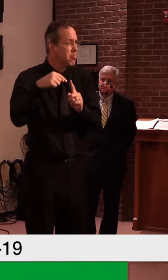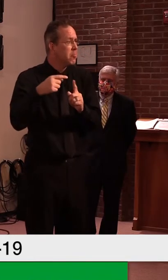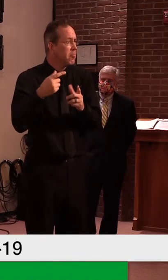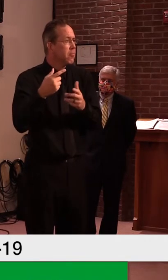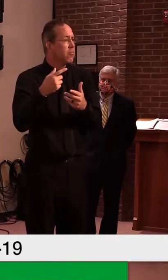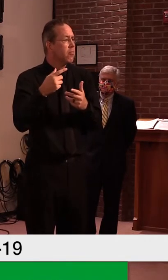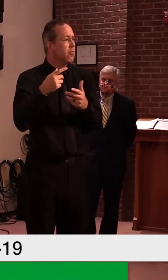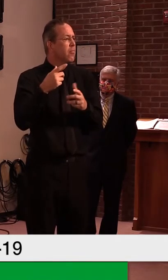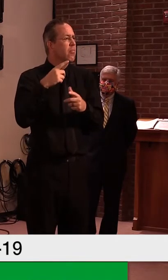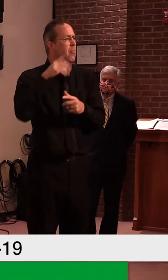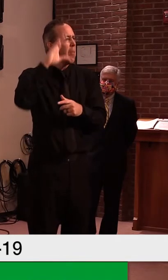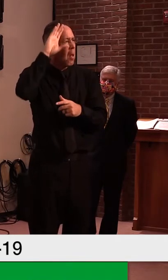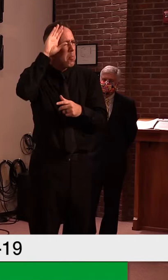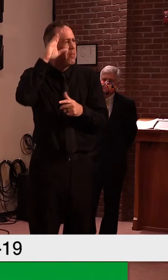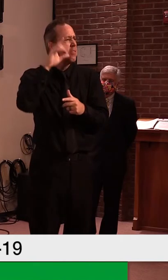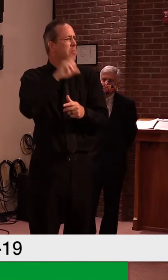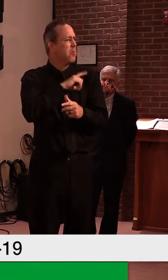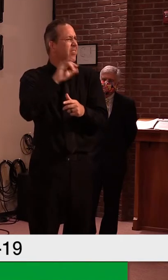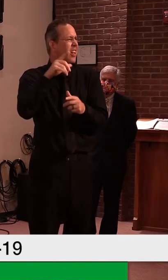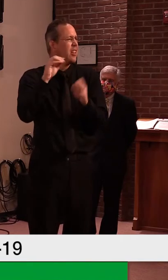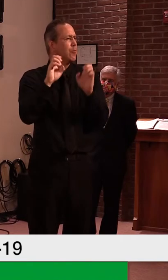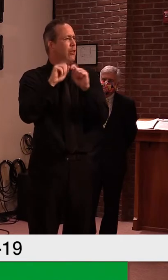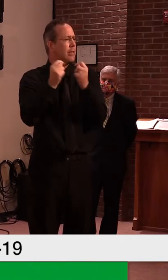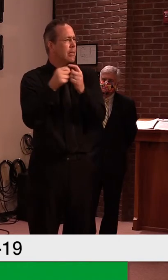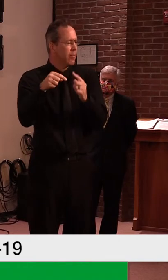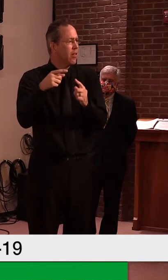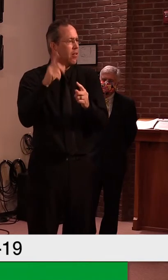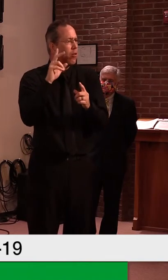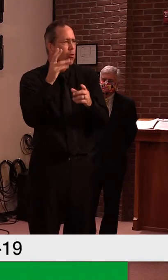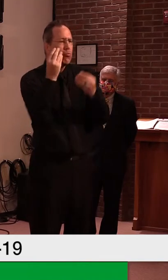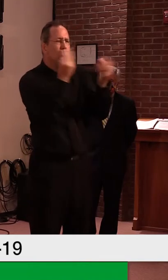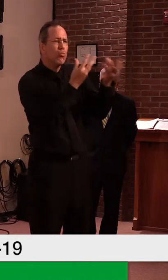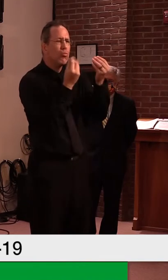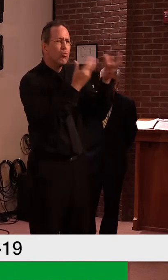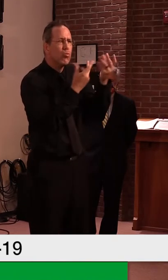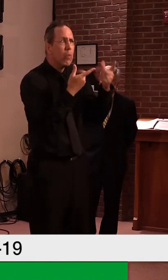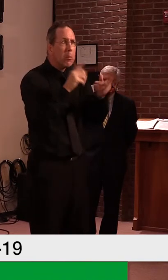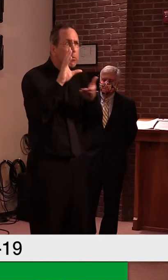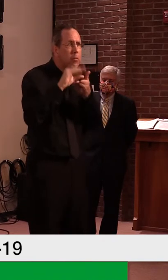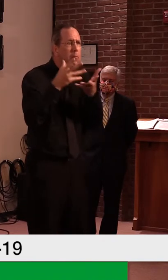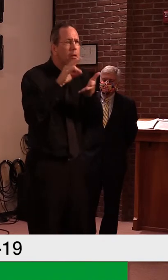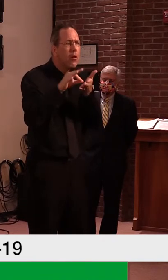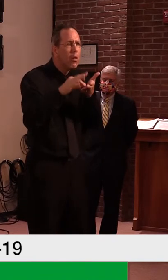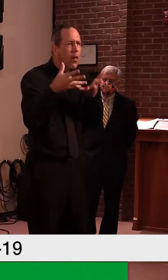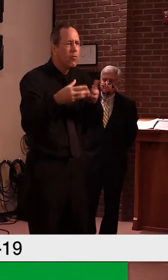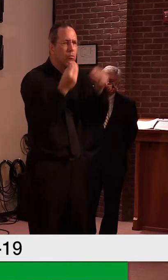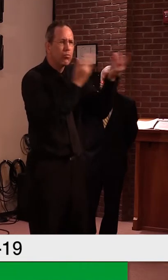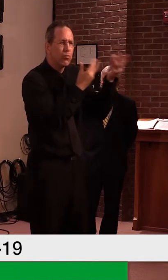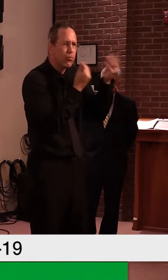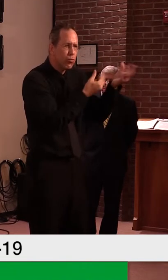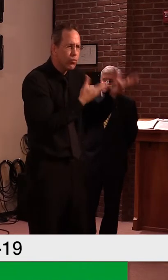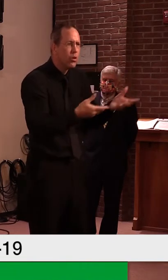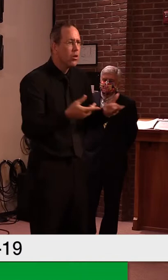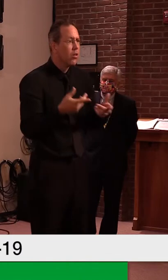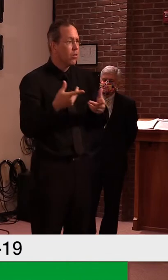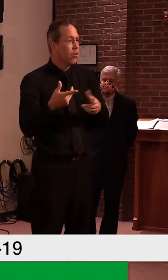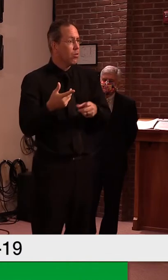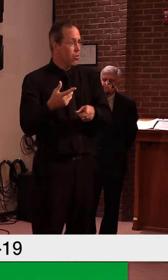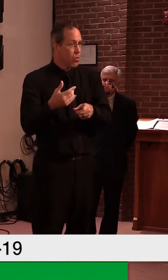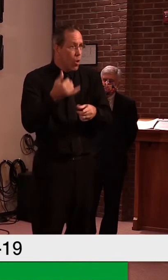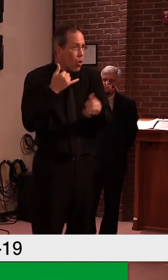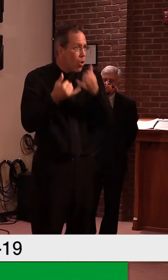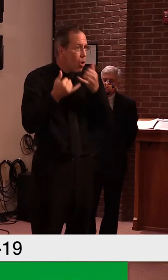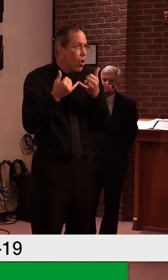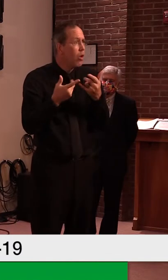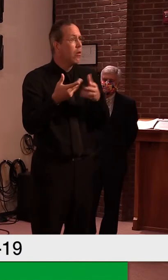at the same time that was announced at the press conference. So we're now taking in the request for masks. Uh, they're not going to be randomly distributed. They're going